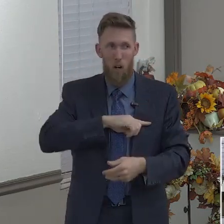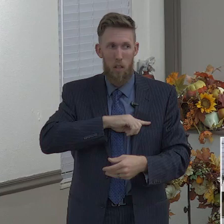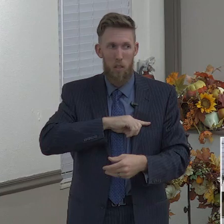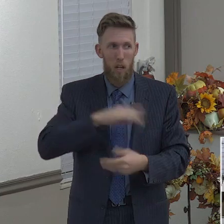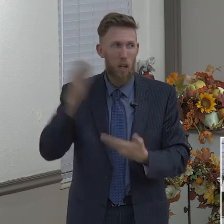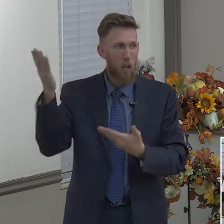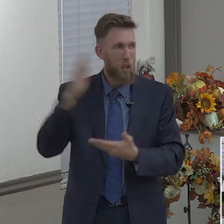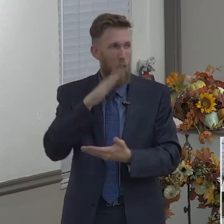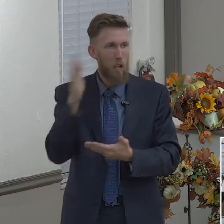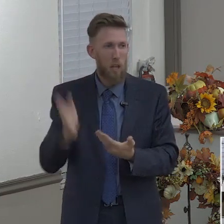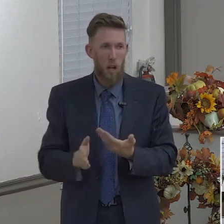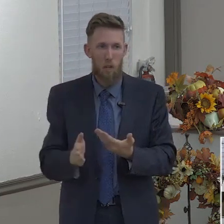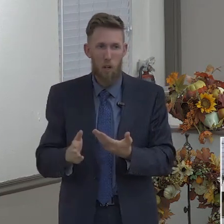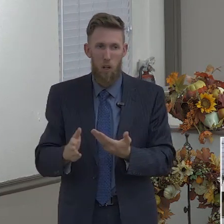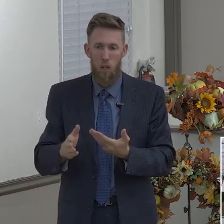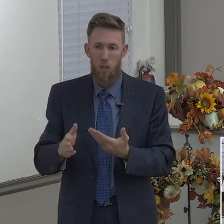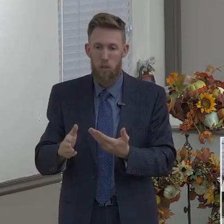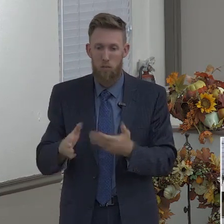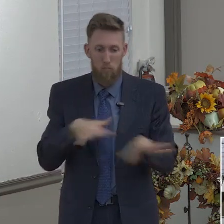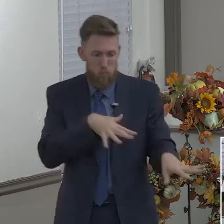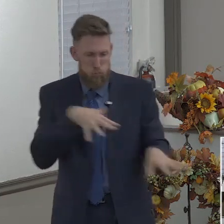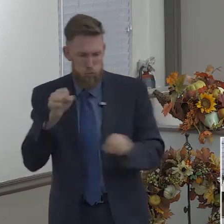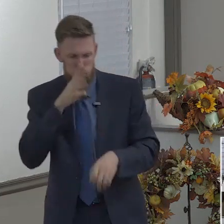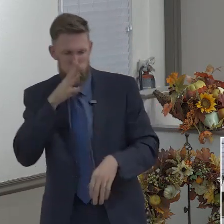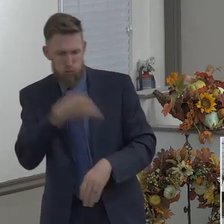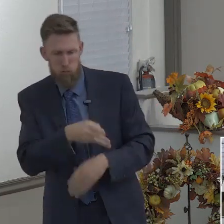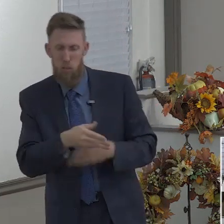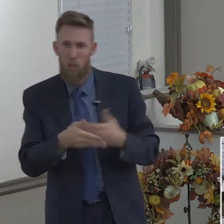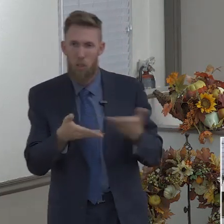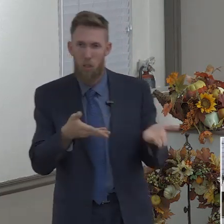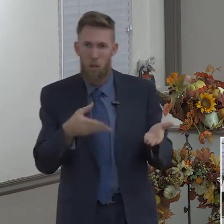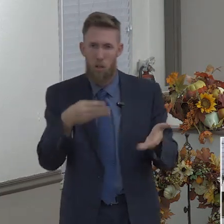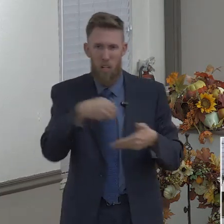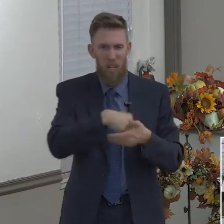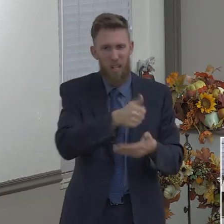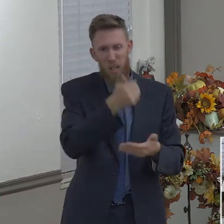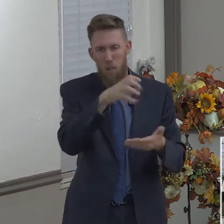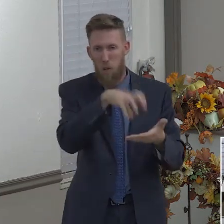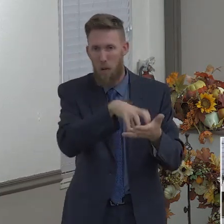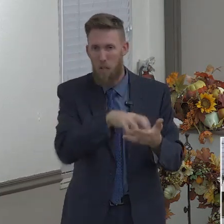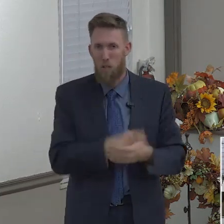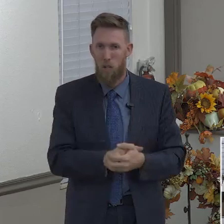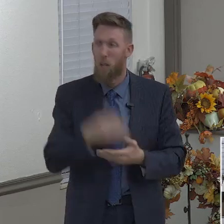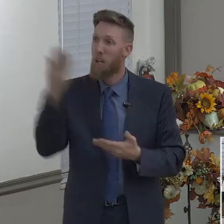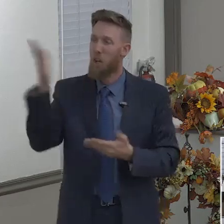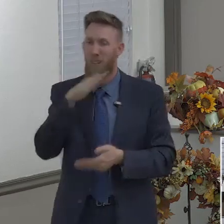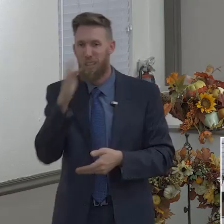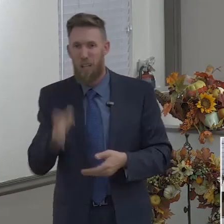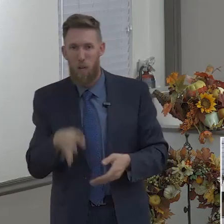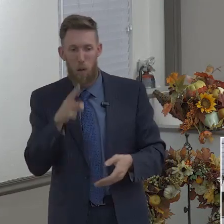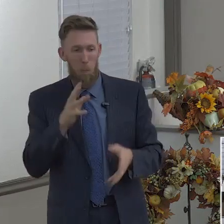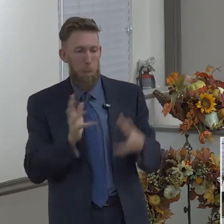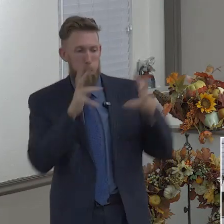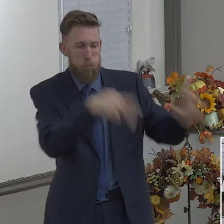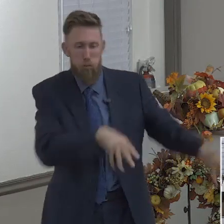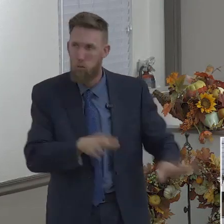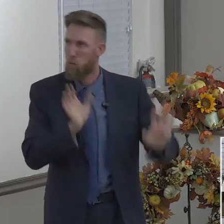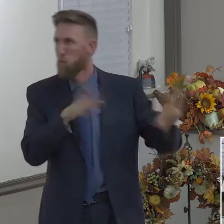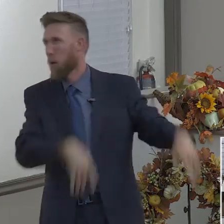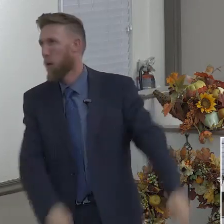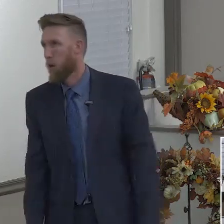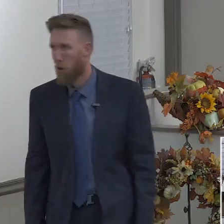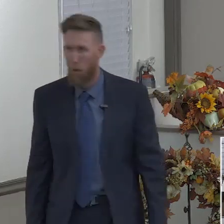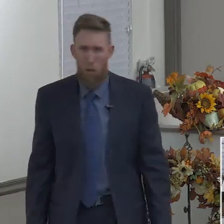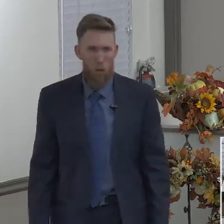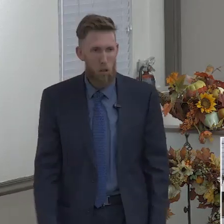forsake thee. Okay, God is never going to leave you. God is not going to leave you stranded. I think of John 10 28, I give